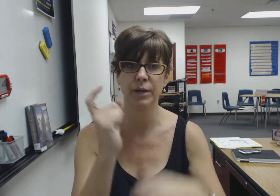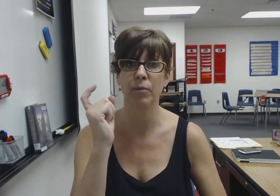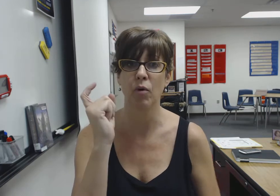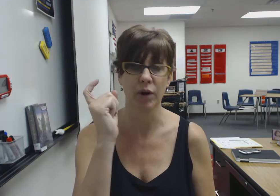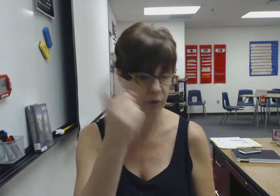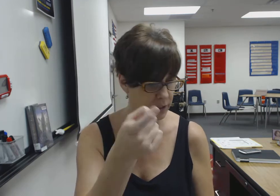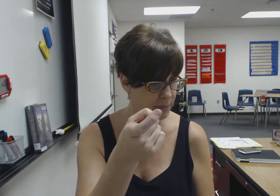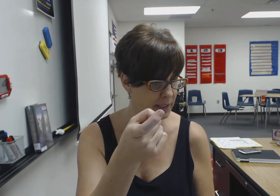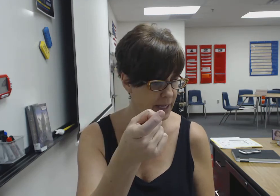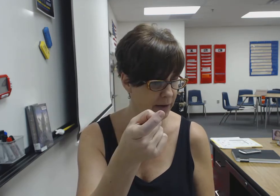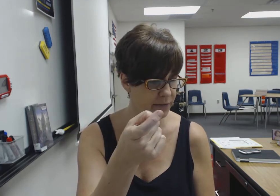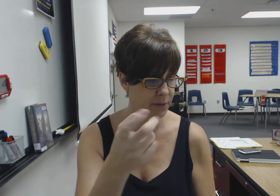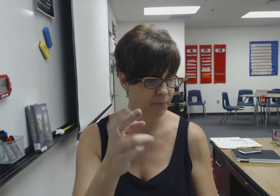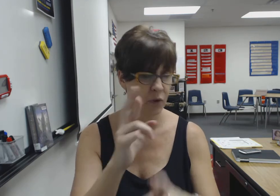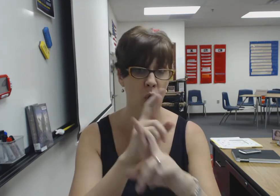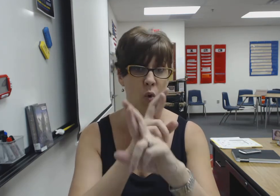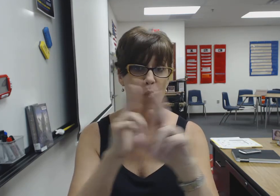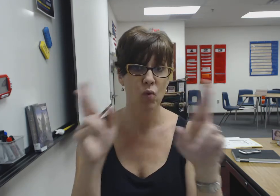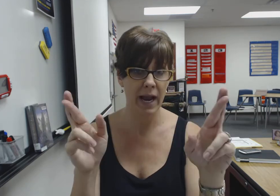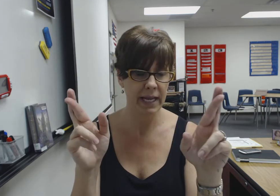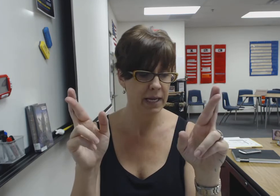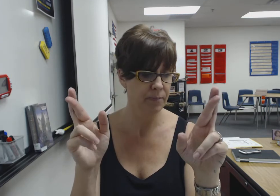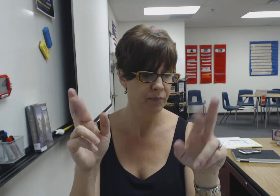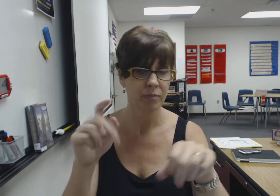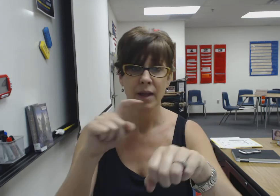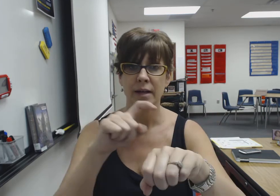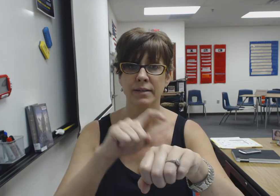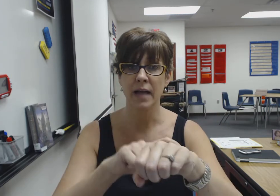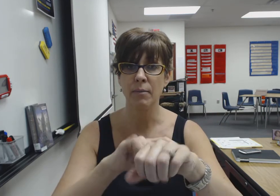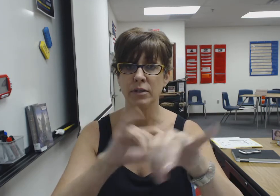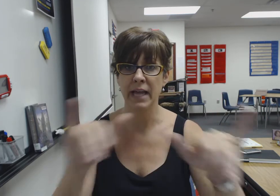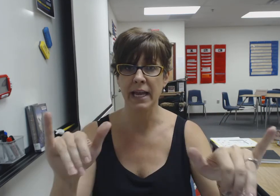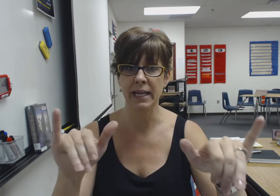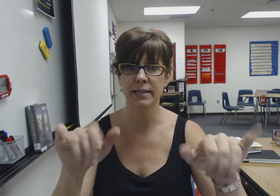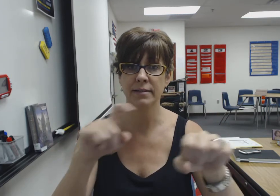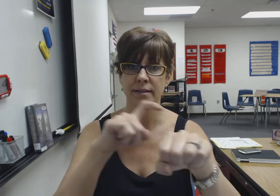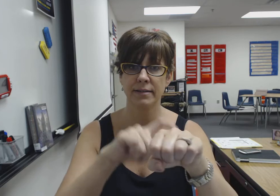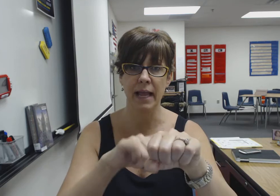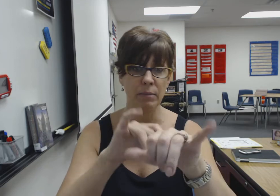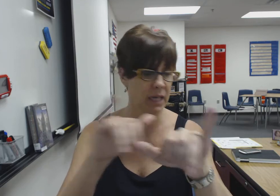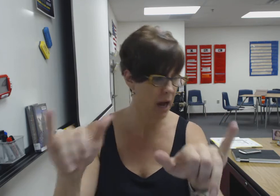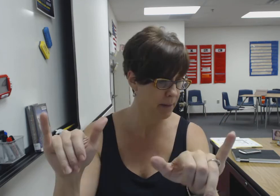or a Christmas gift ready simultaneous same time